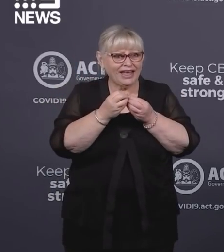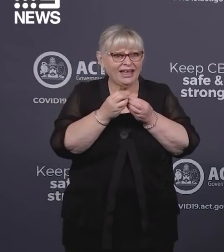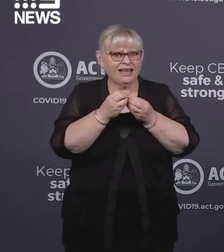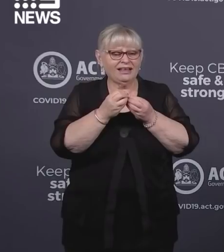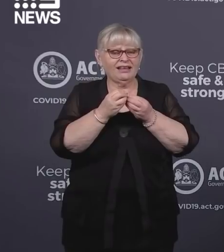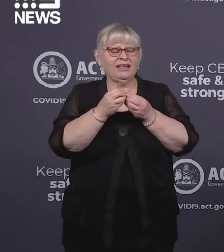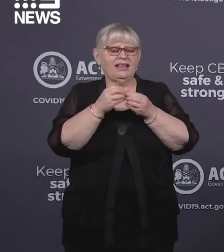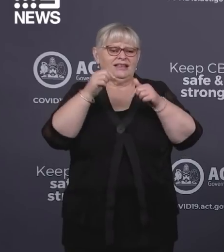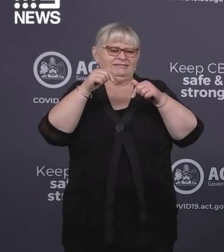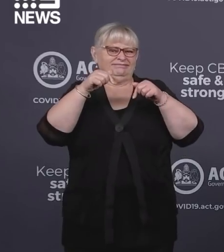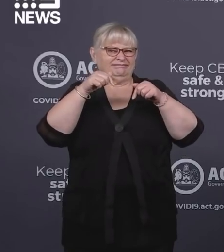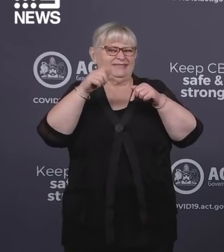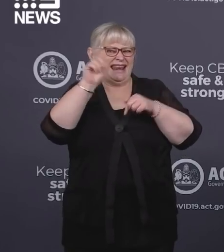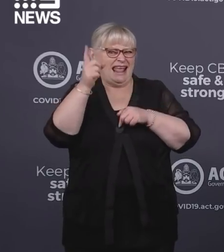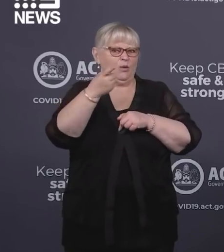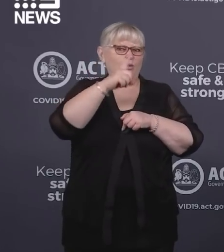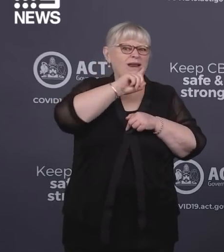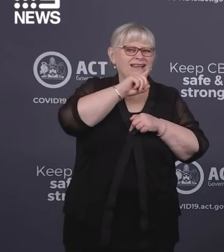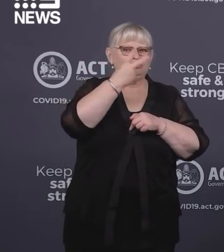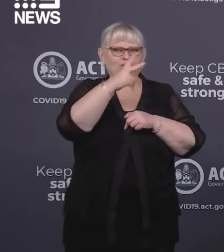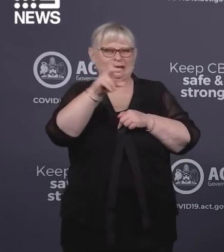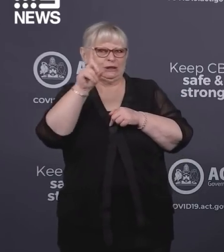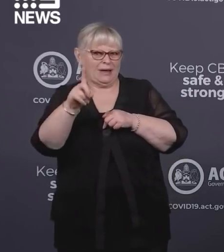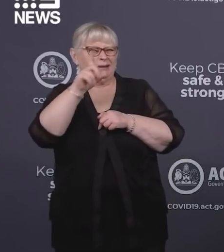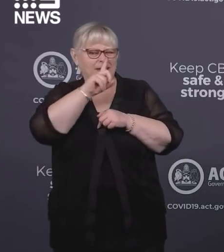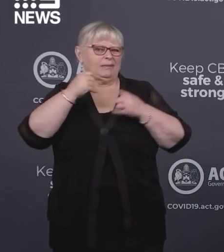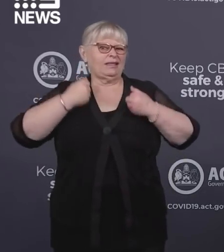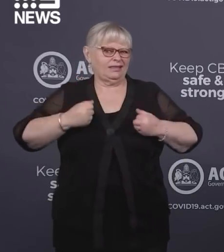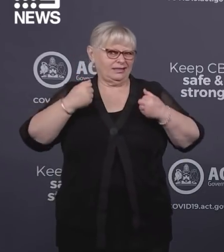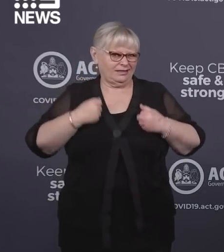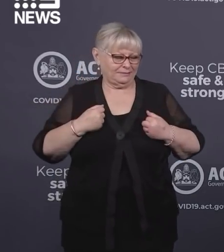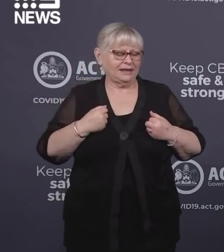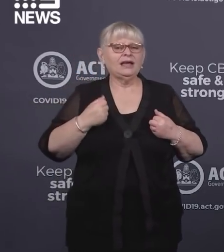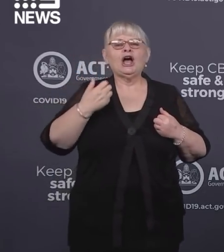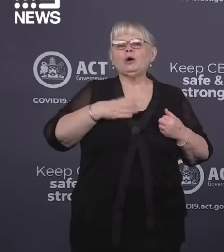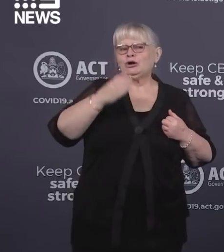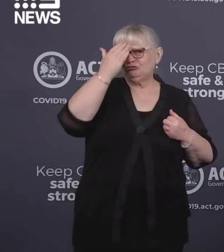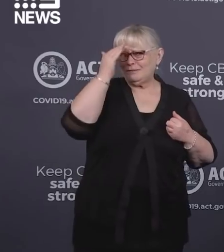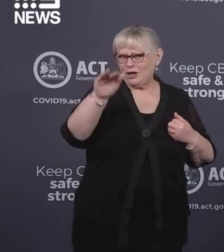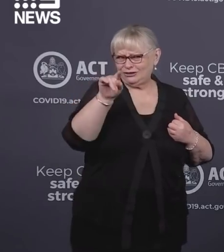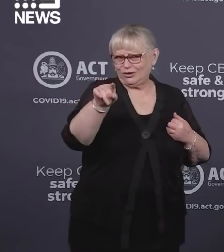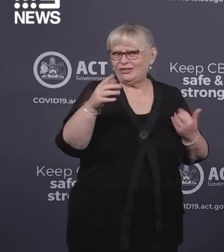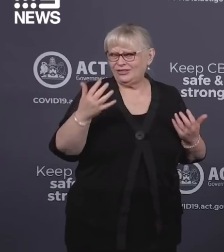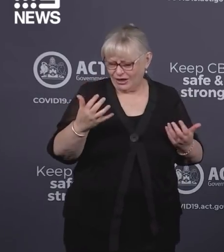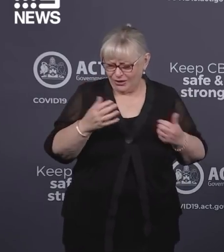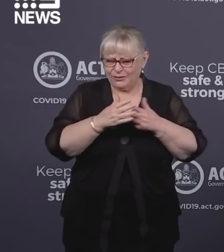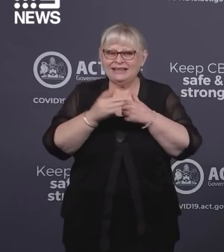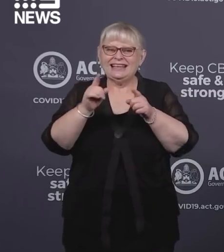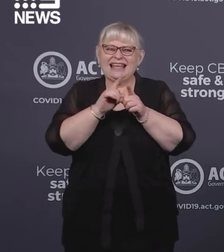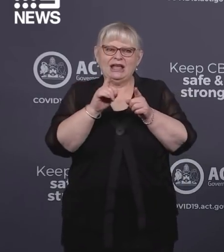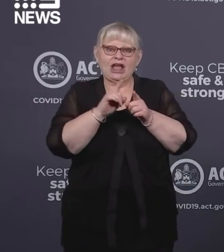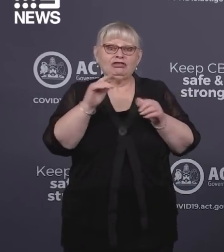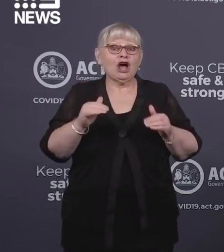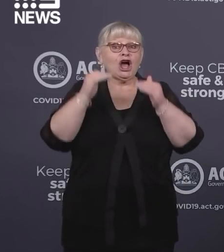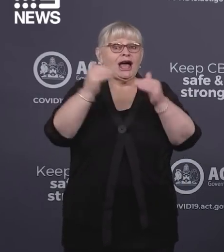associated with this outbreak, 121. So just to remind you that as mentioned, these